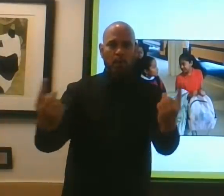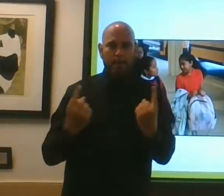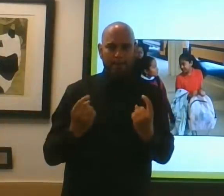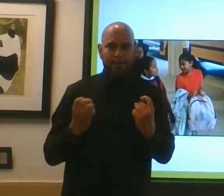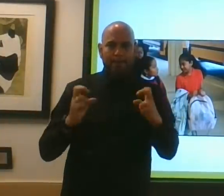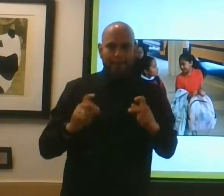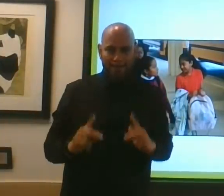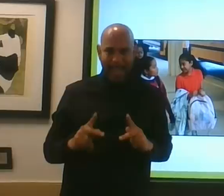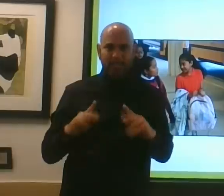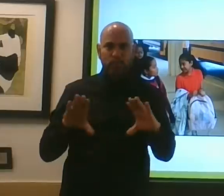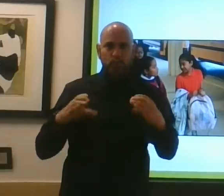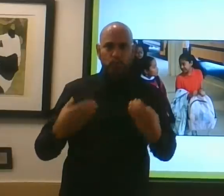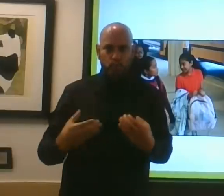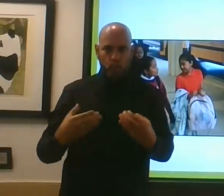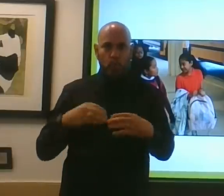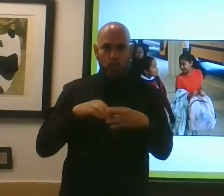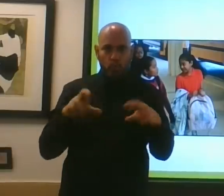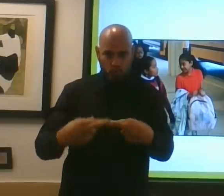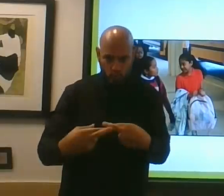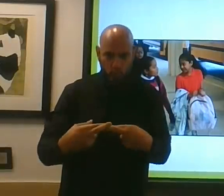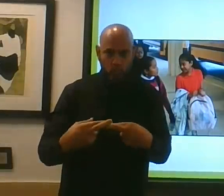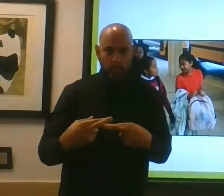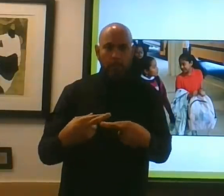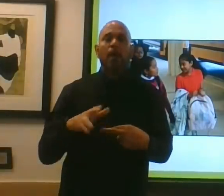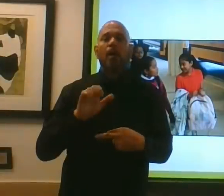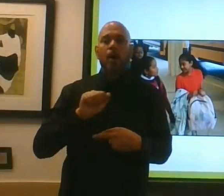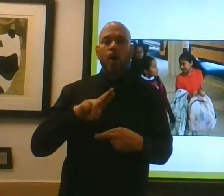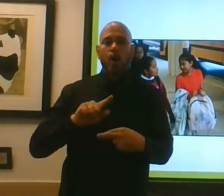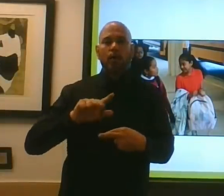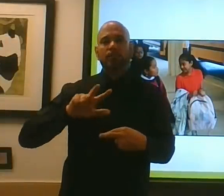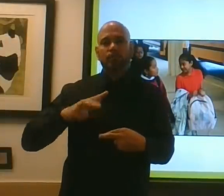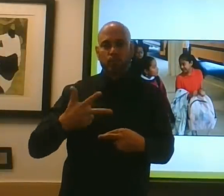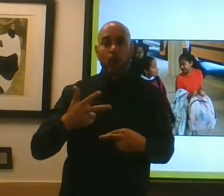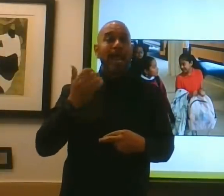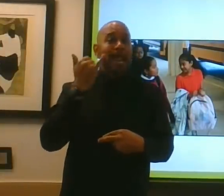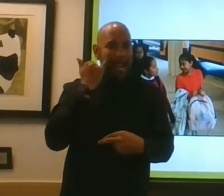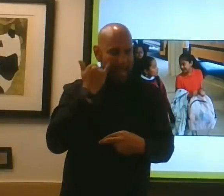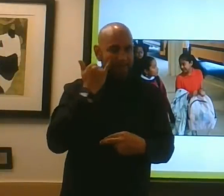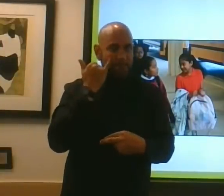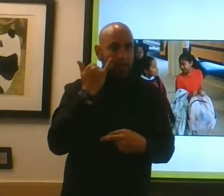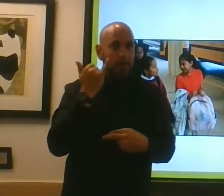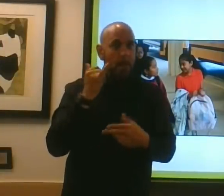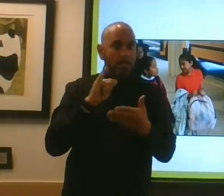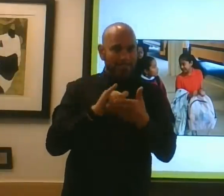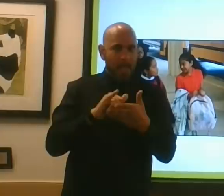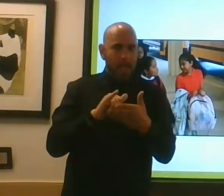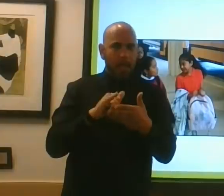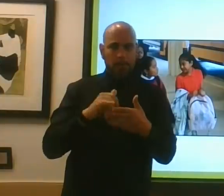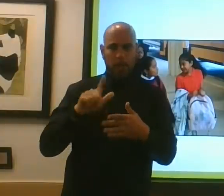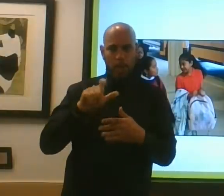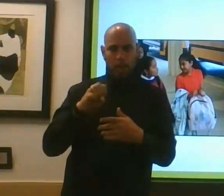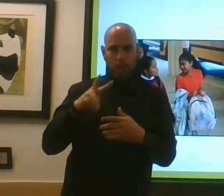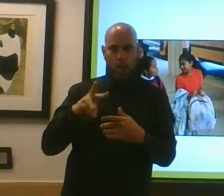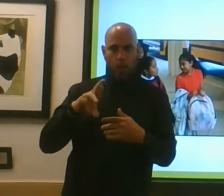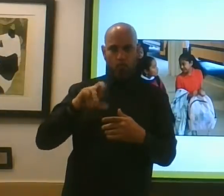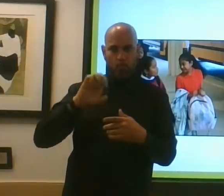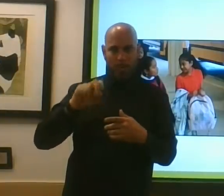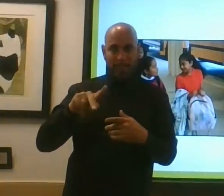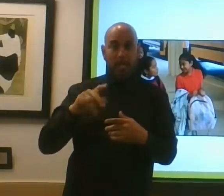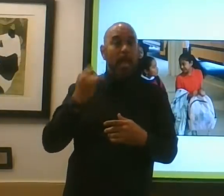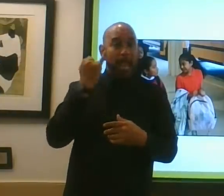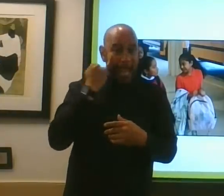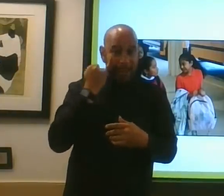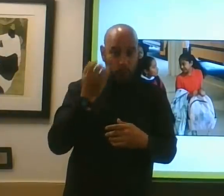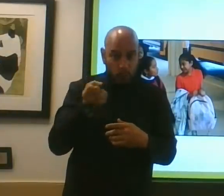we were in a low-risk virus transmission situation. Thumbs up if you understand face-to-face is connected